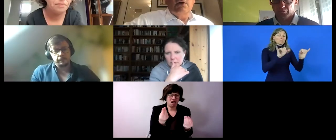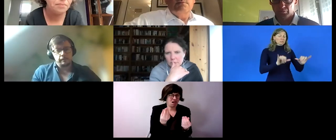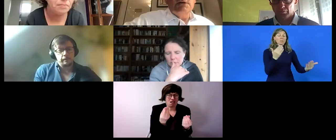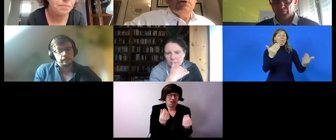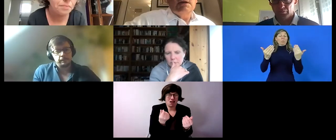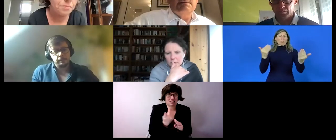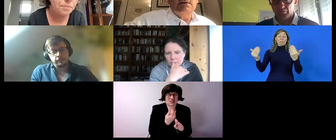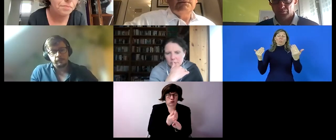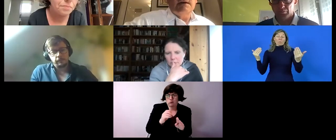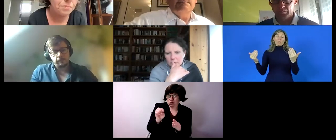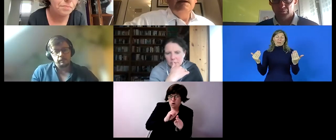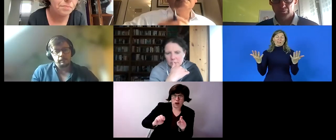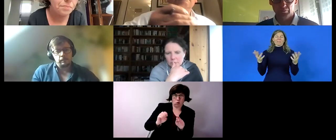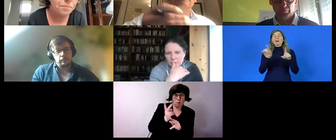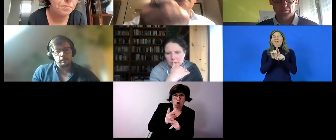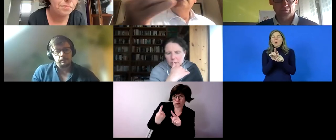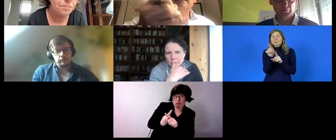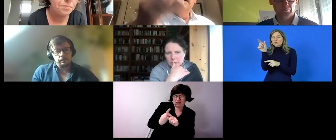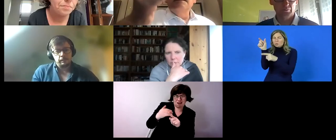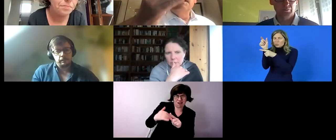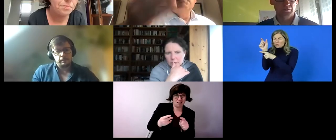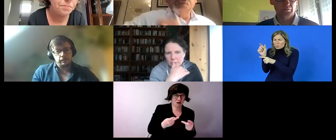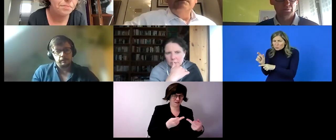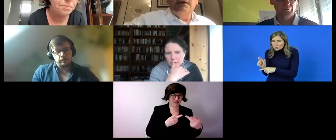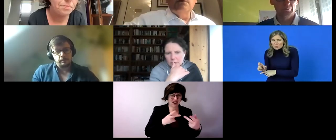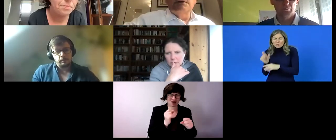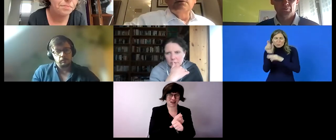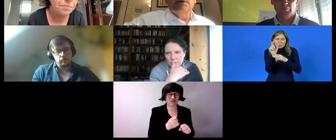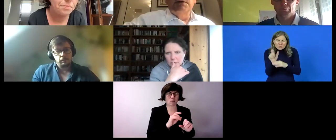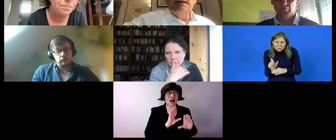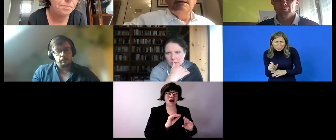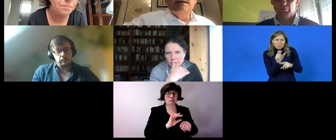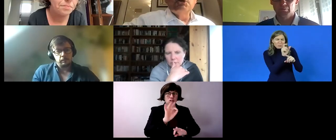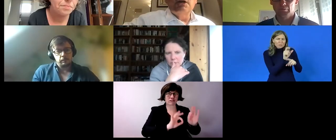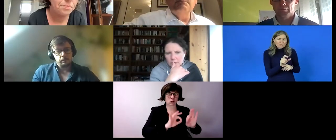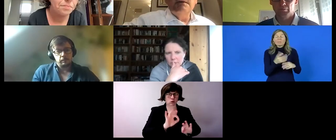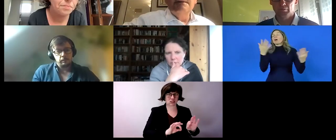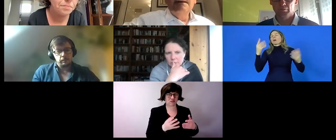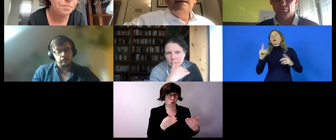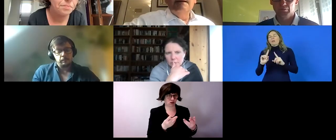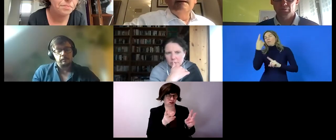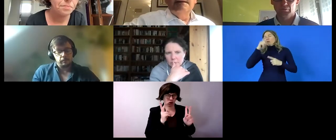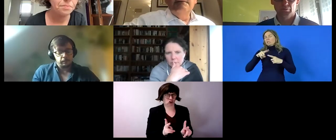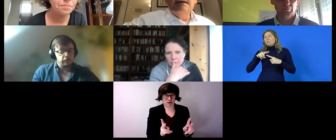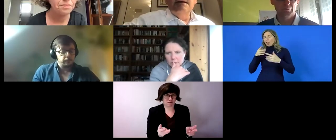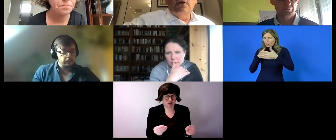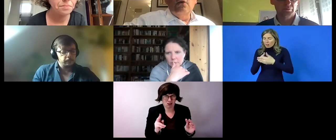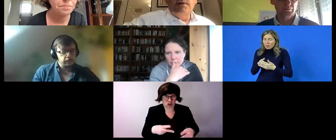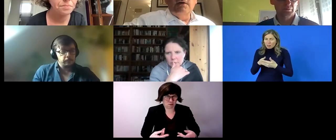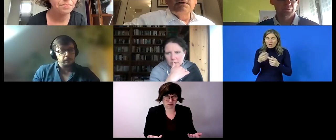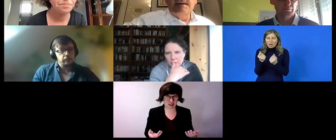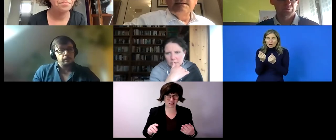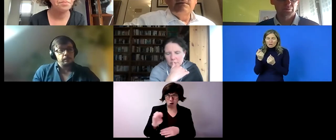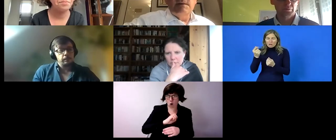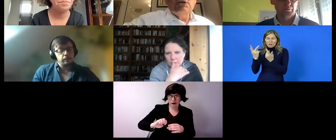also the terminology first of all the first difficulty is the numbers of course but because i'm quite